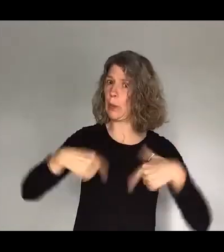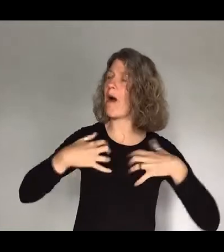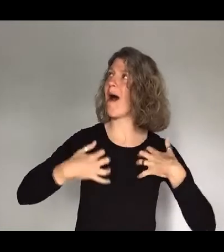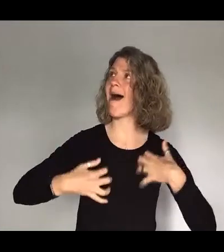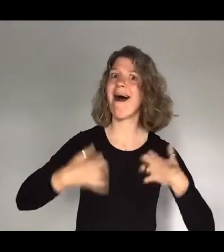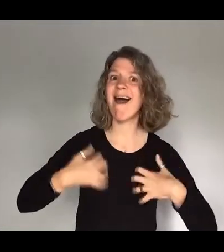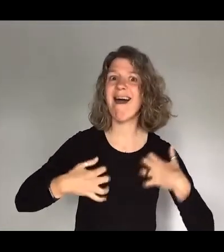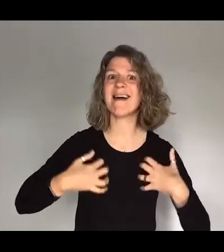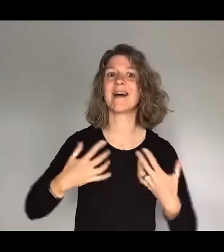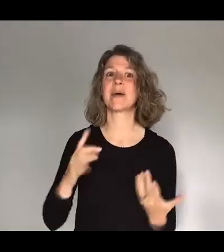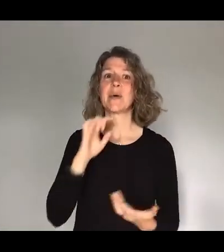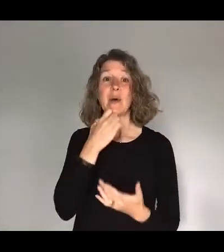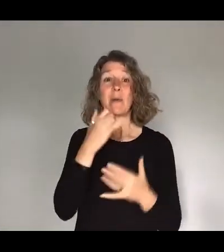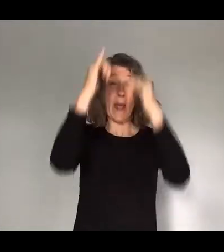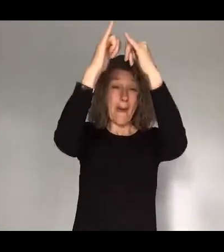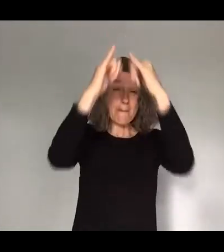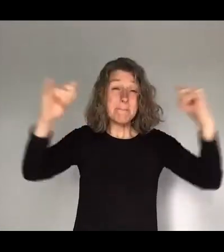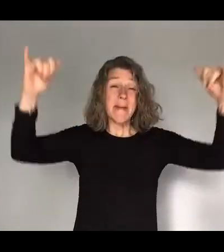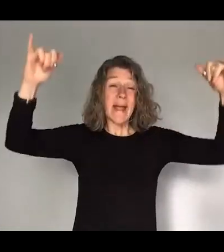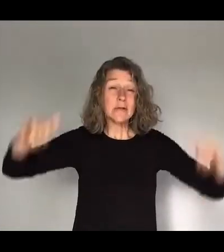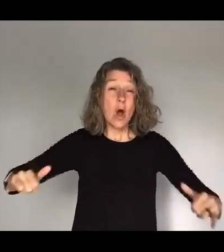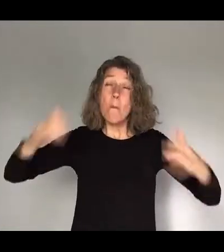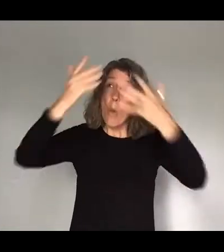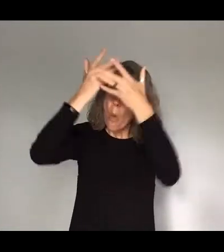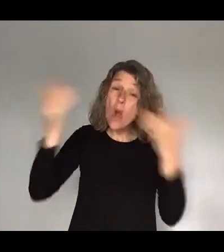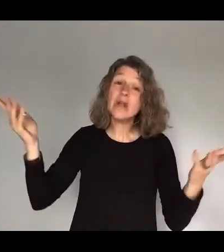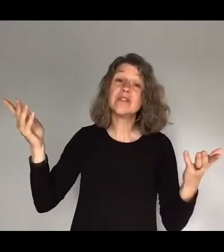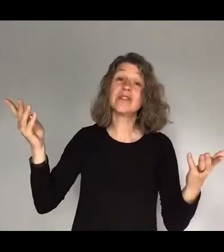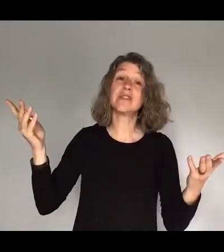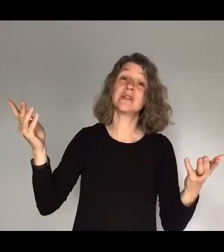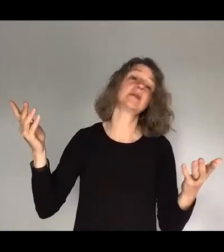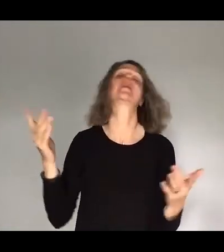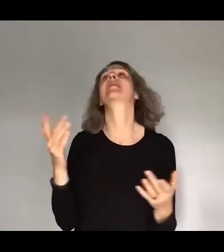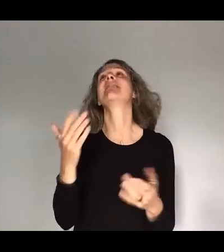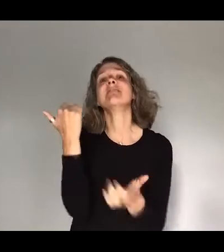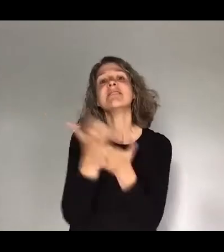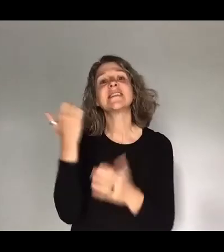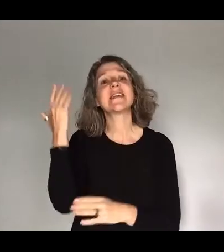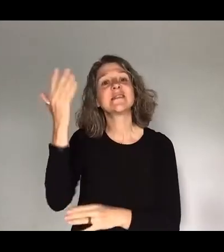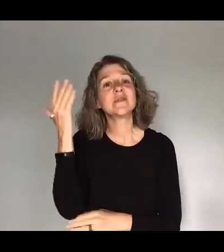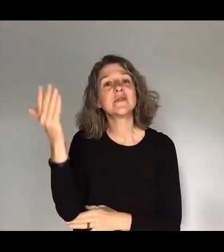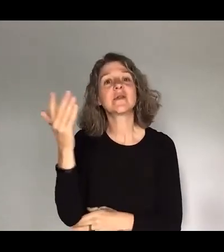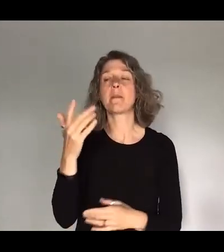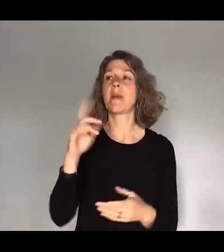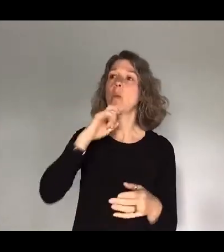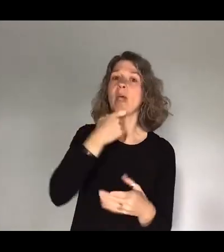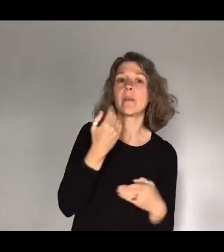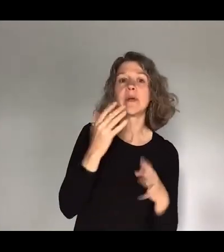big top worship and main brilliant speakers. There's going to be seminars. There's going to be groups for